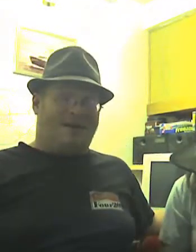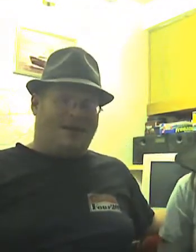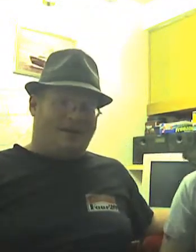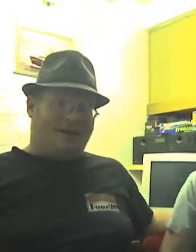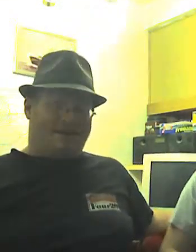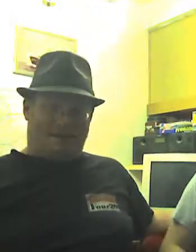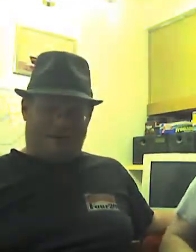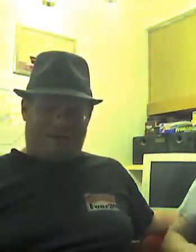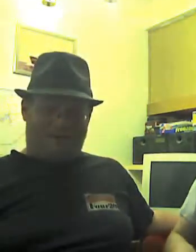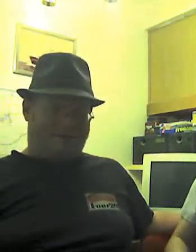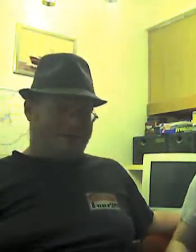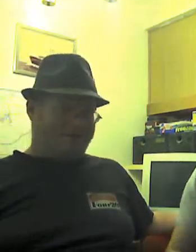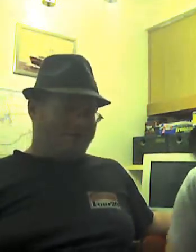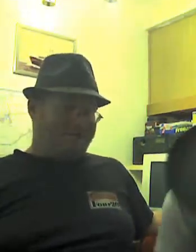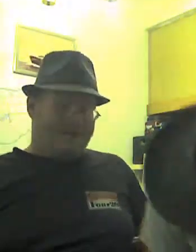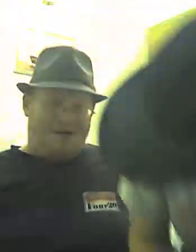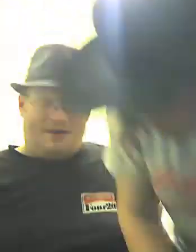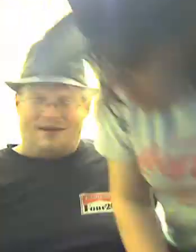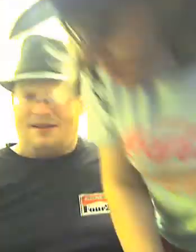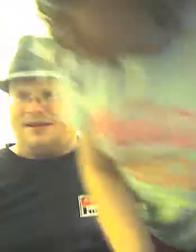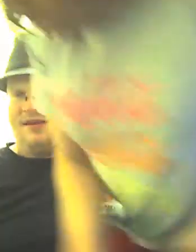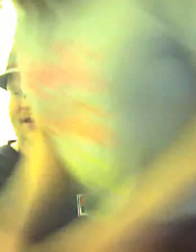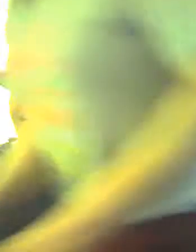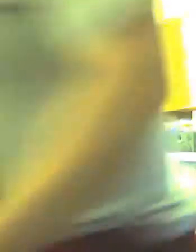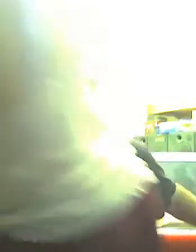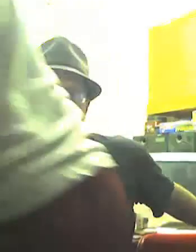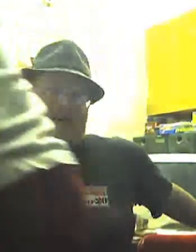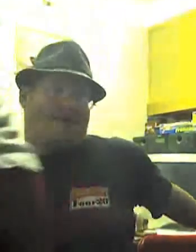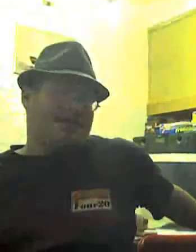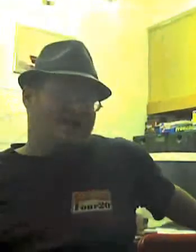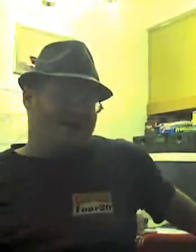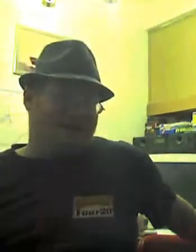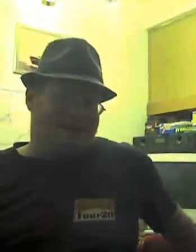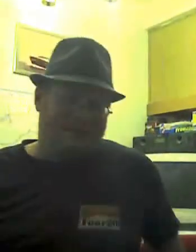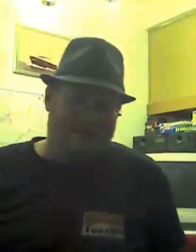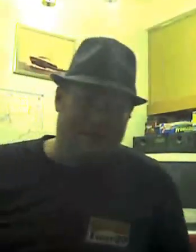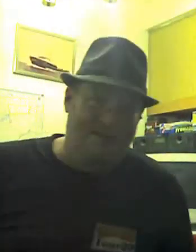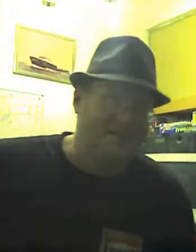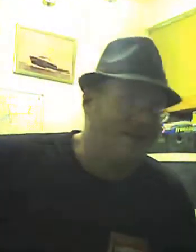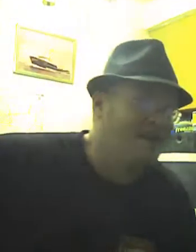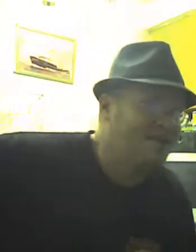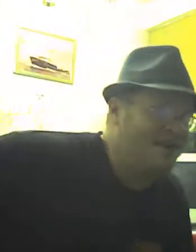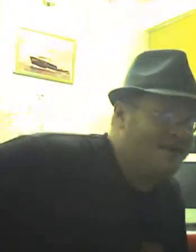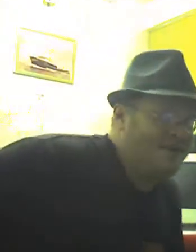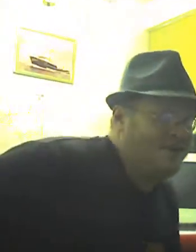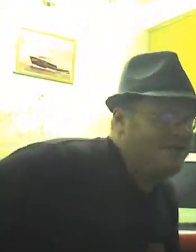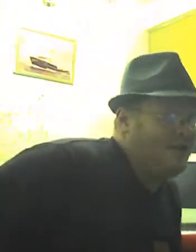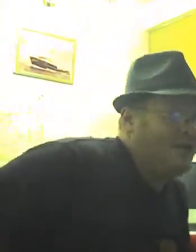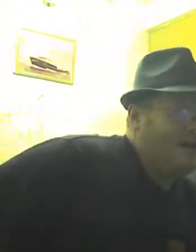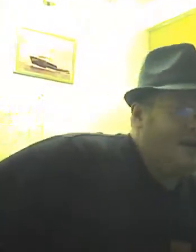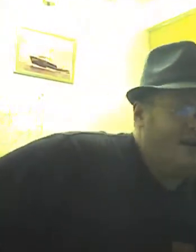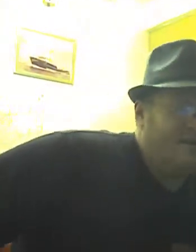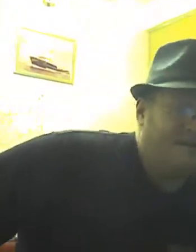So, the next bit of this I'd like to get to is,